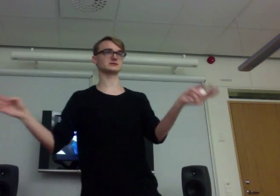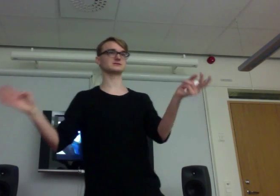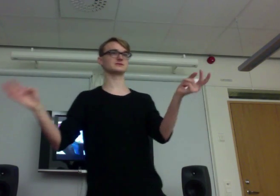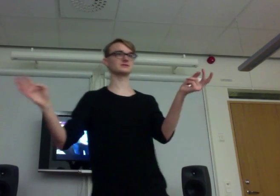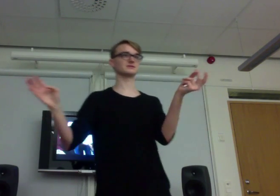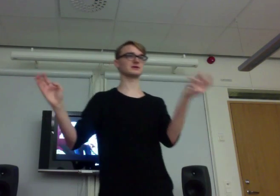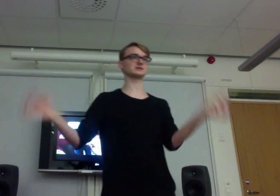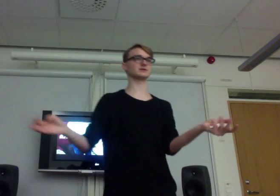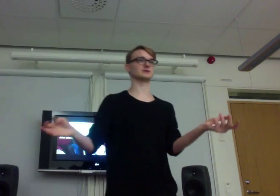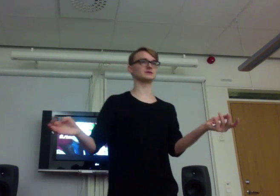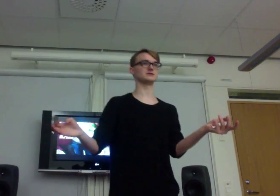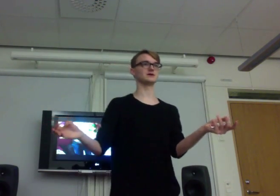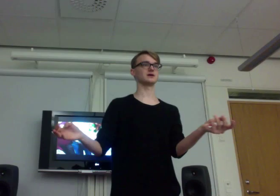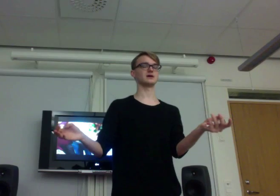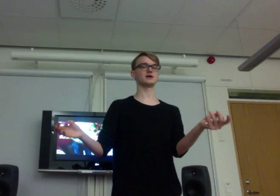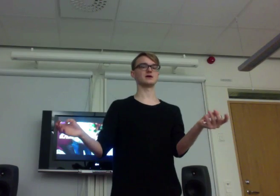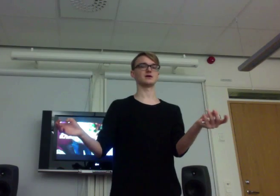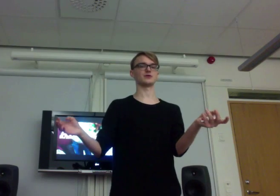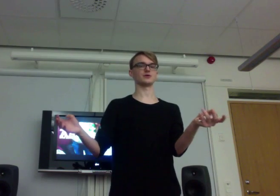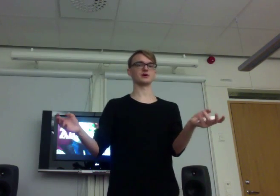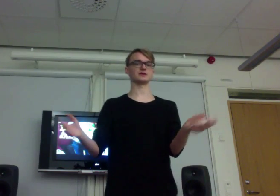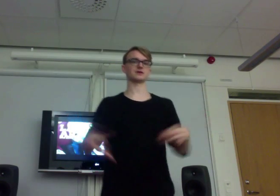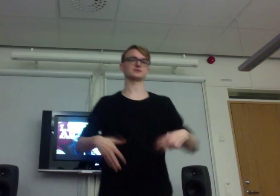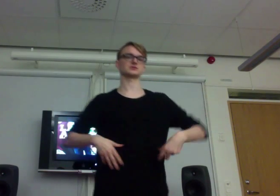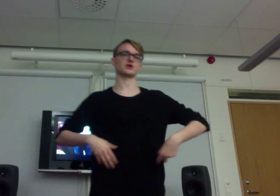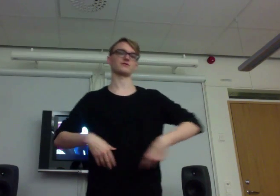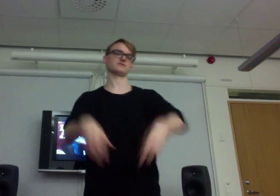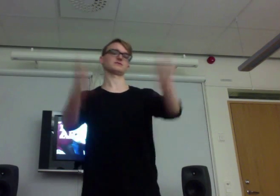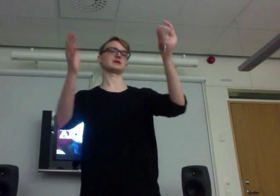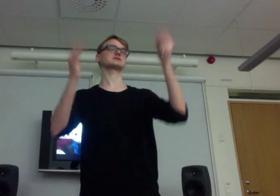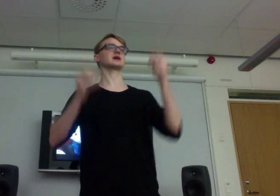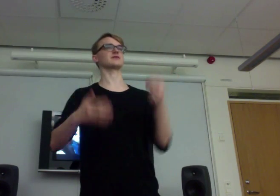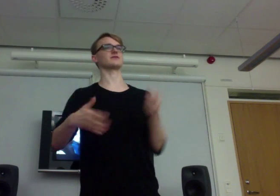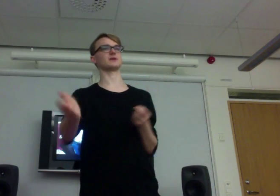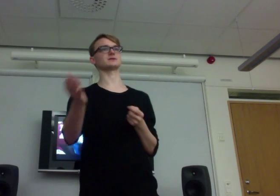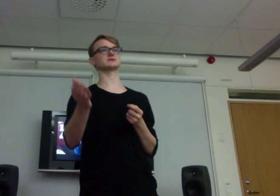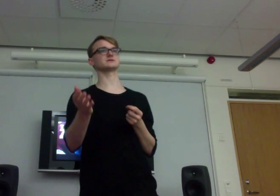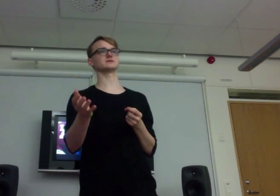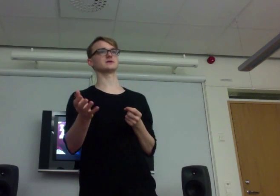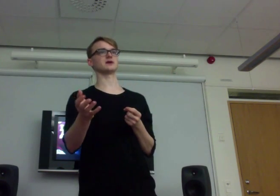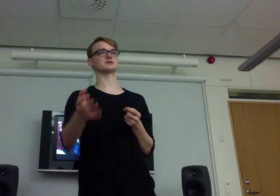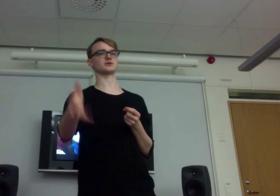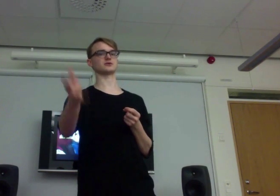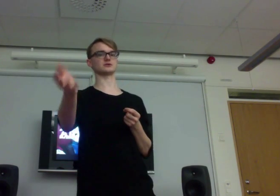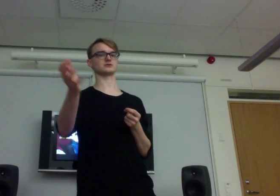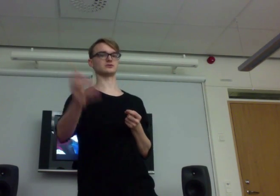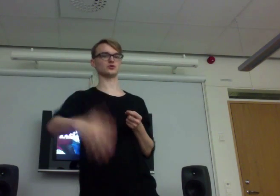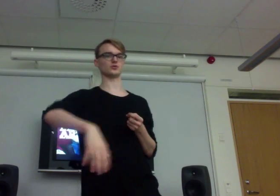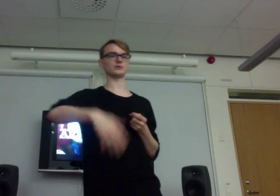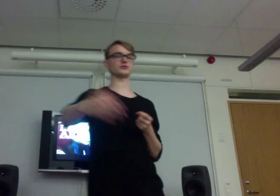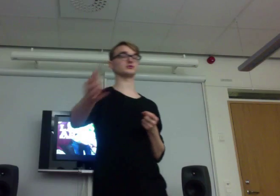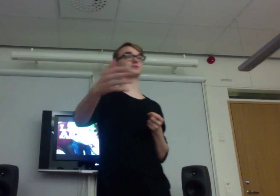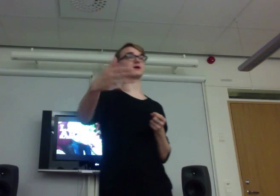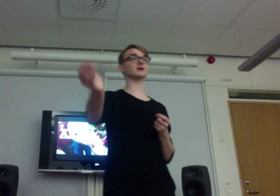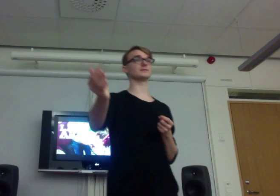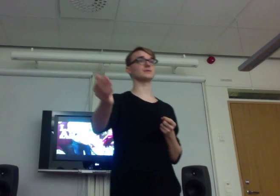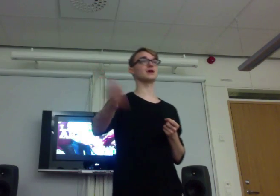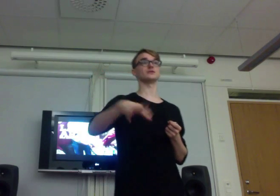crazy people. And then, sort of, this kind of events has started to be produced by him. There are